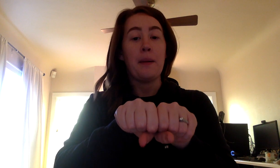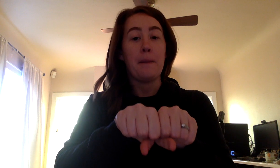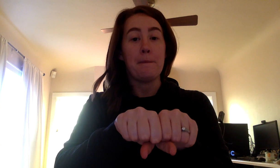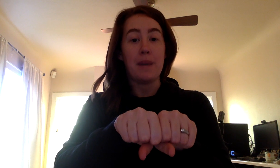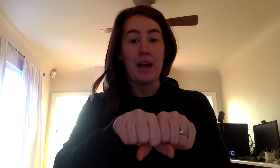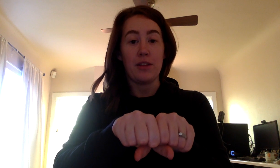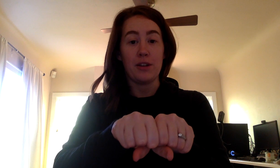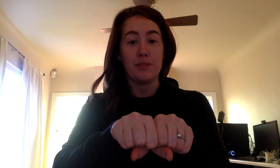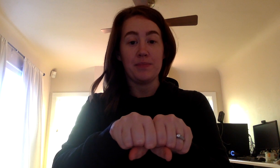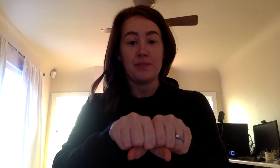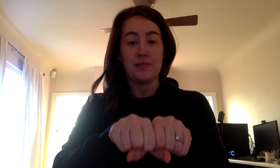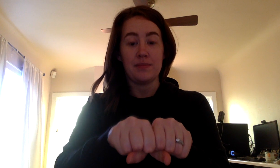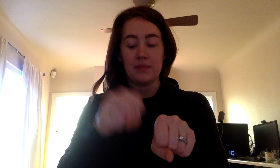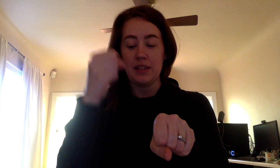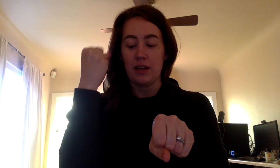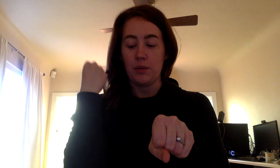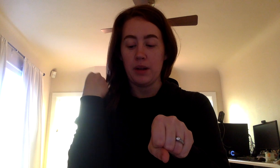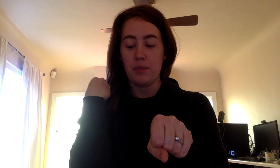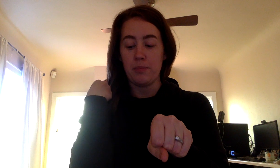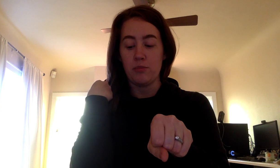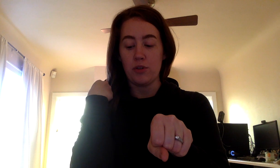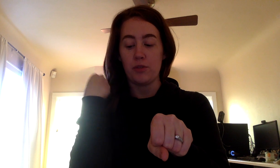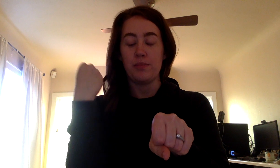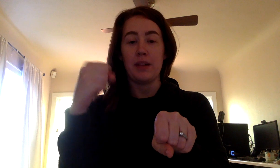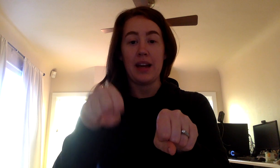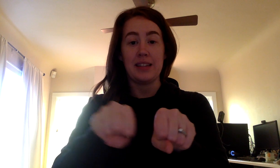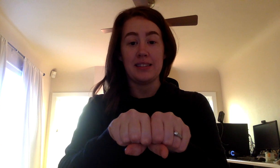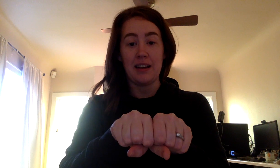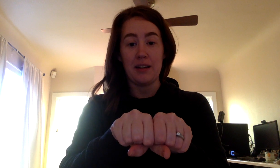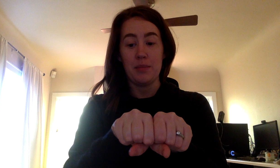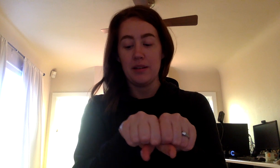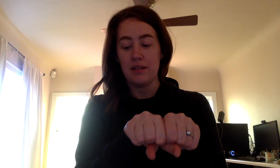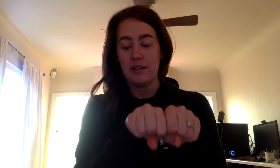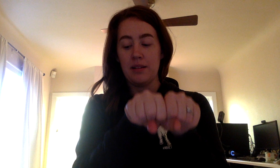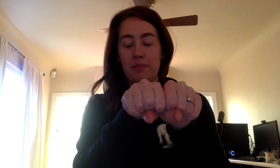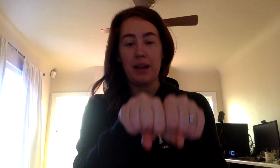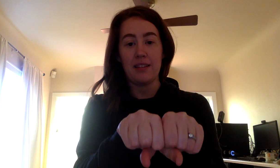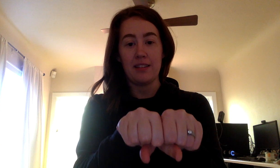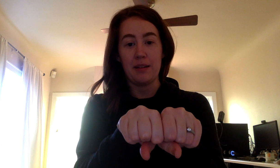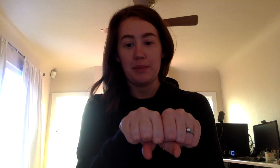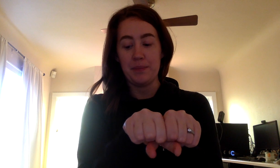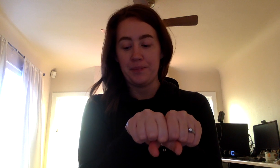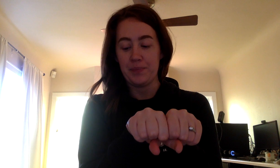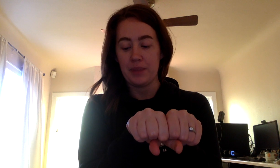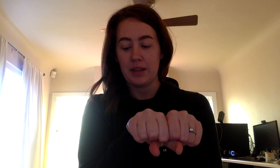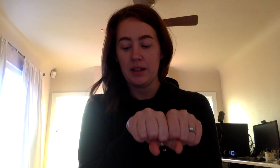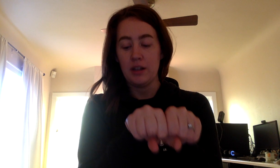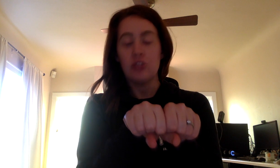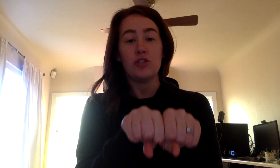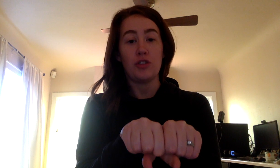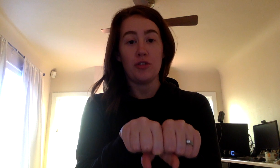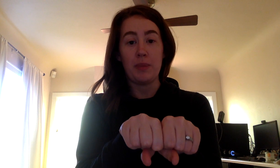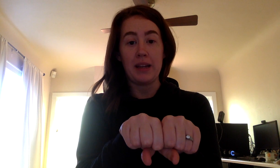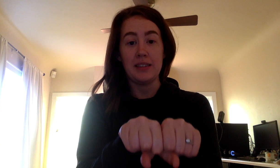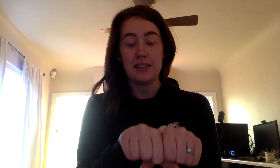Bathroom. Takeaway room. Add tub. Bathtub. Toothpaste.